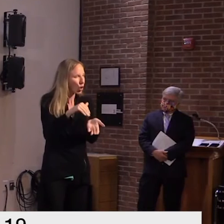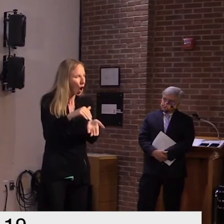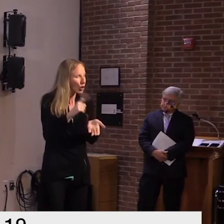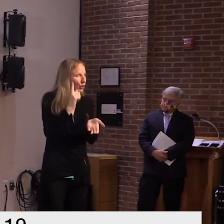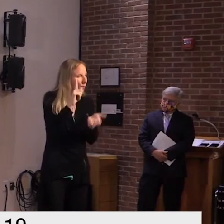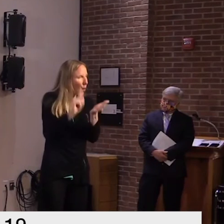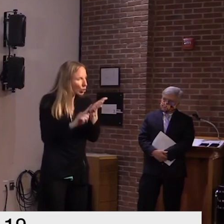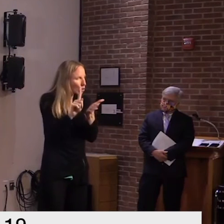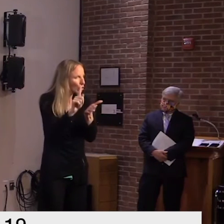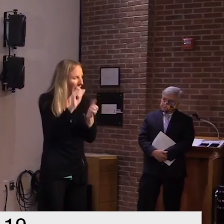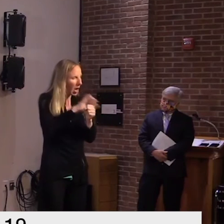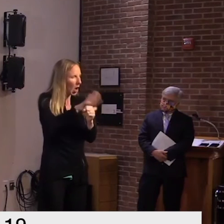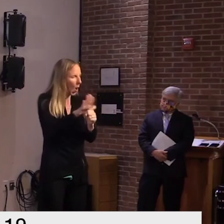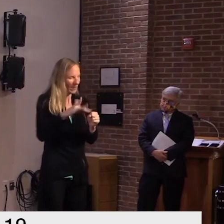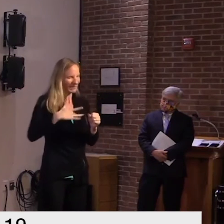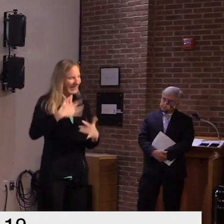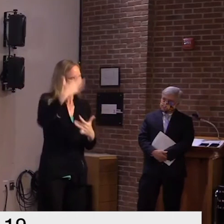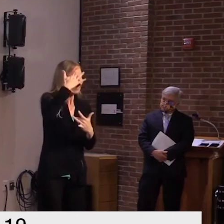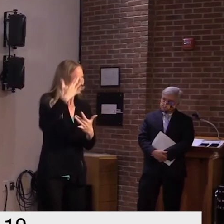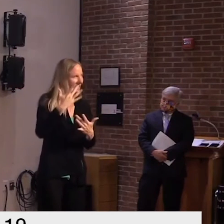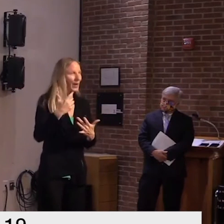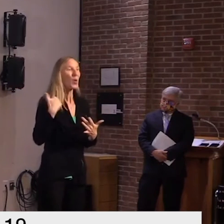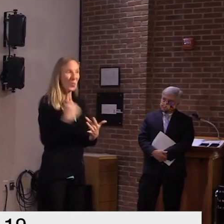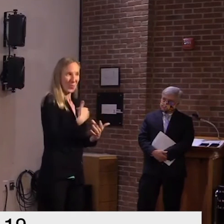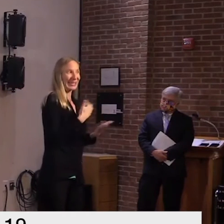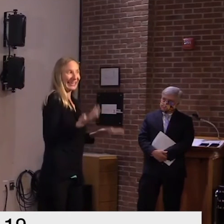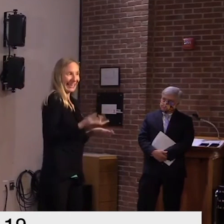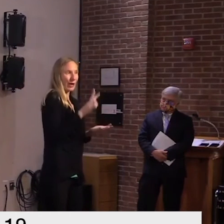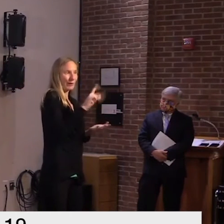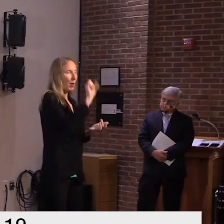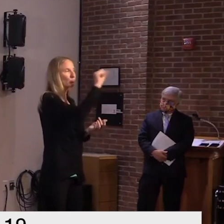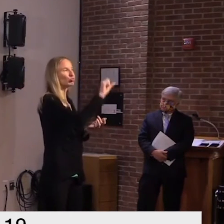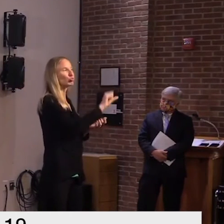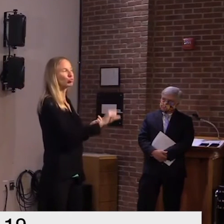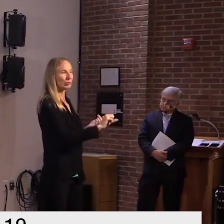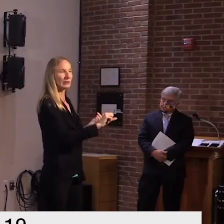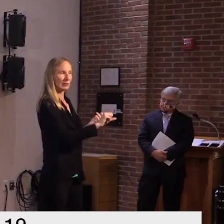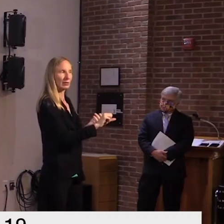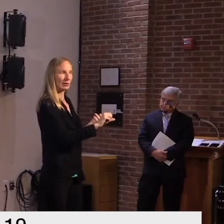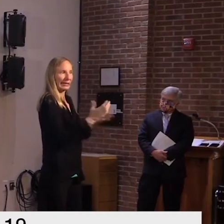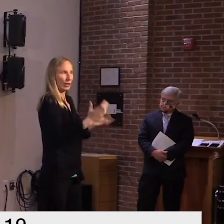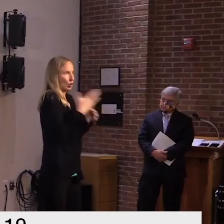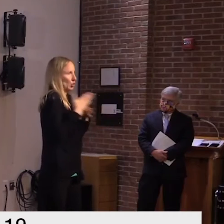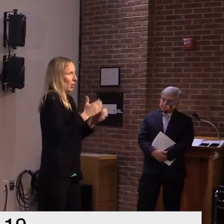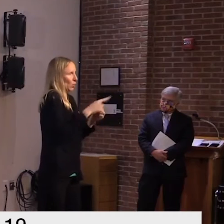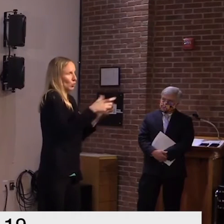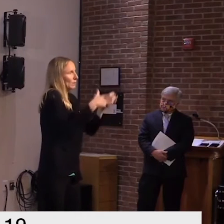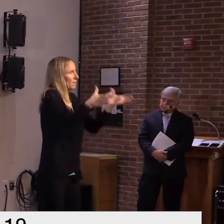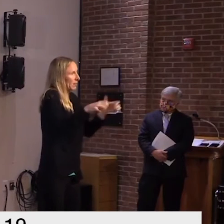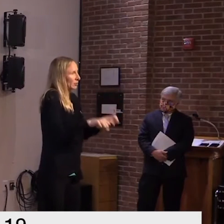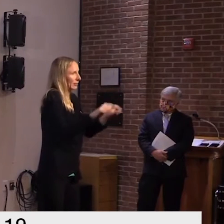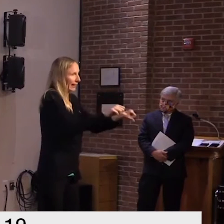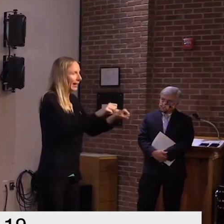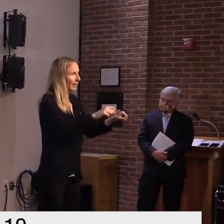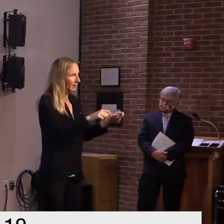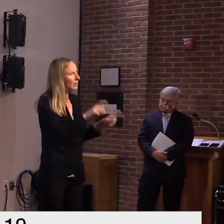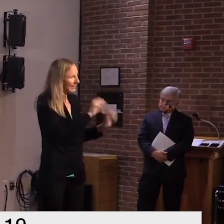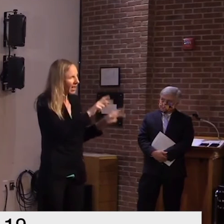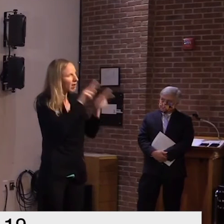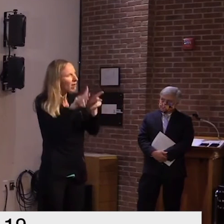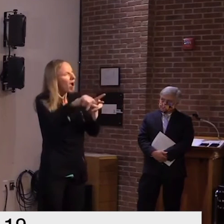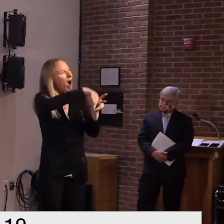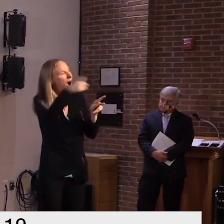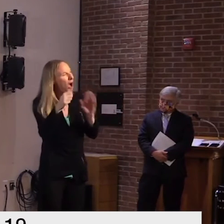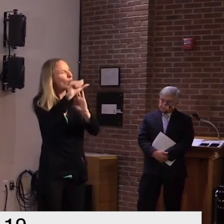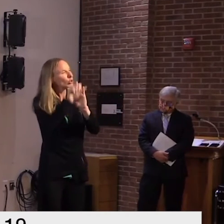we give you that freely on our own informative sessions here and on our website you should be able to